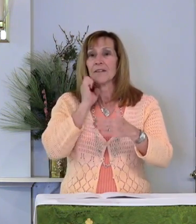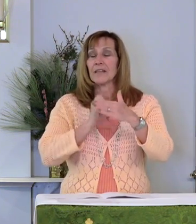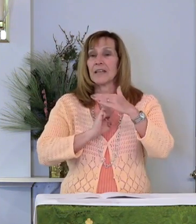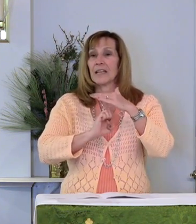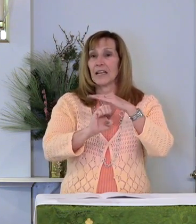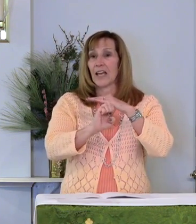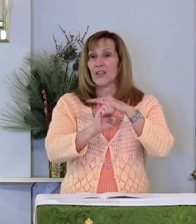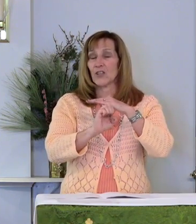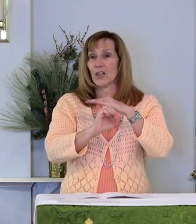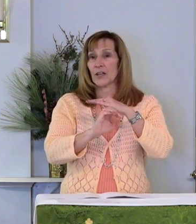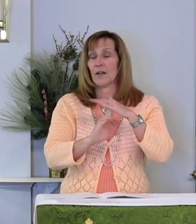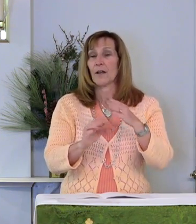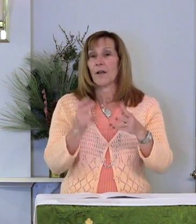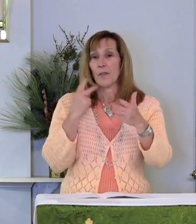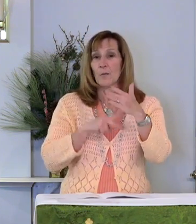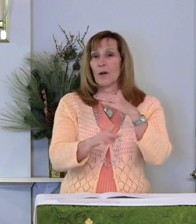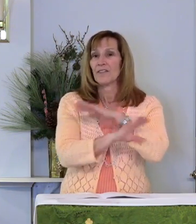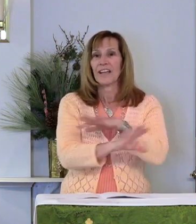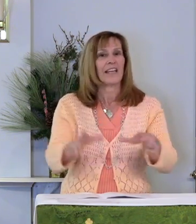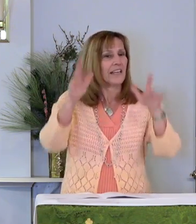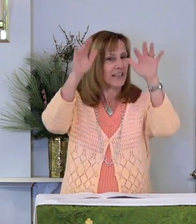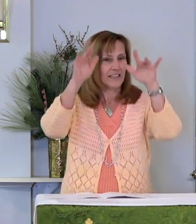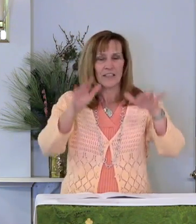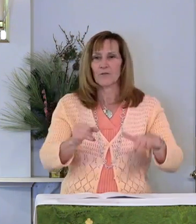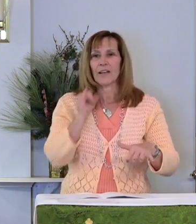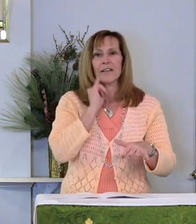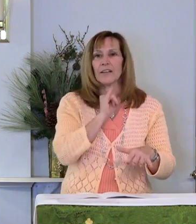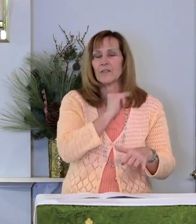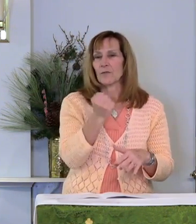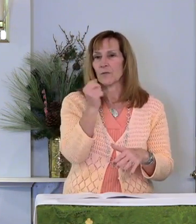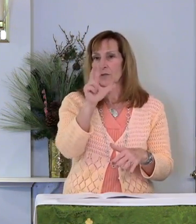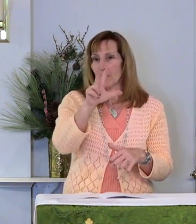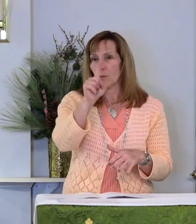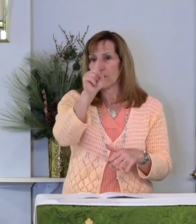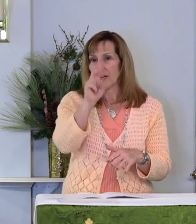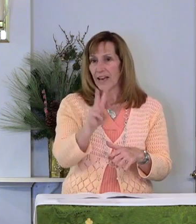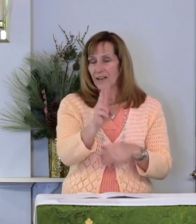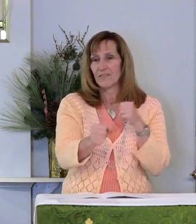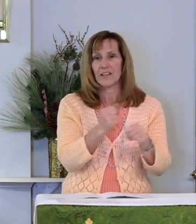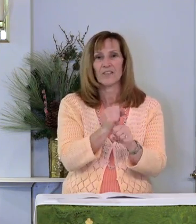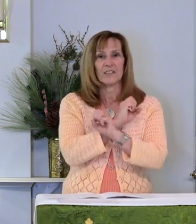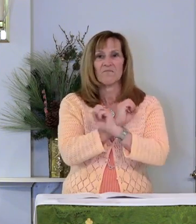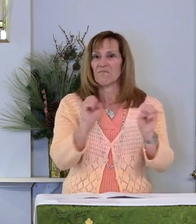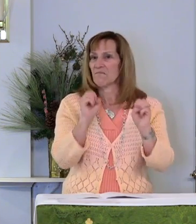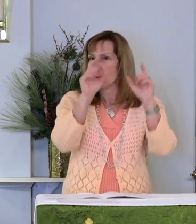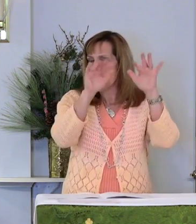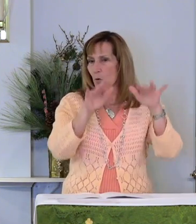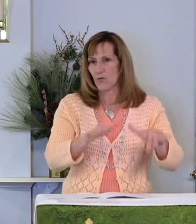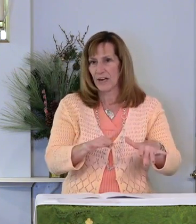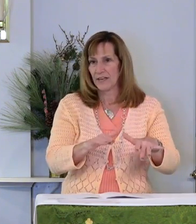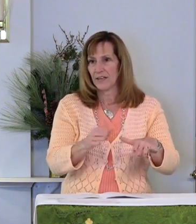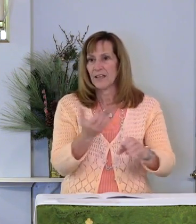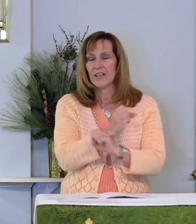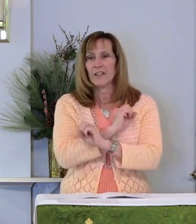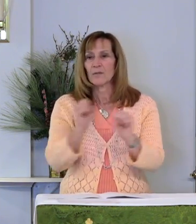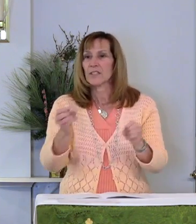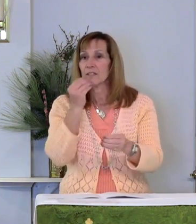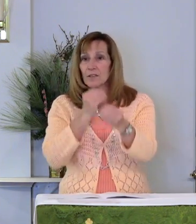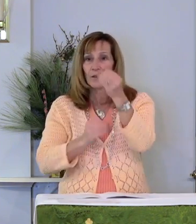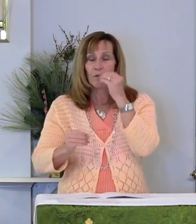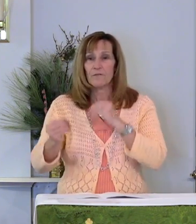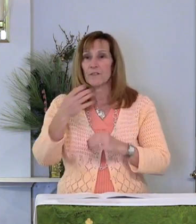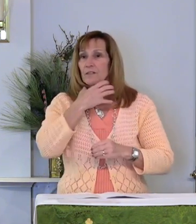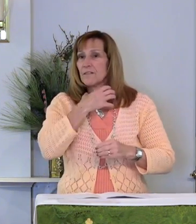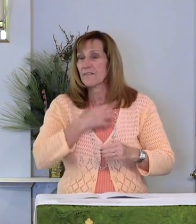it did not reign in Israel for three and a half years. There was no food